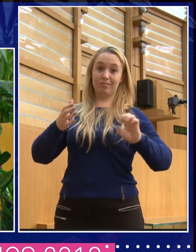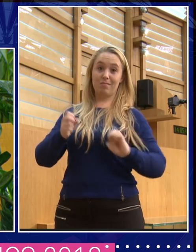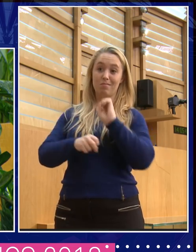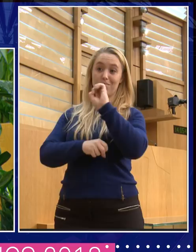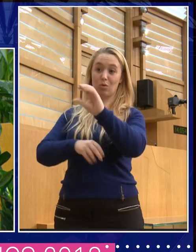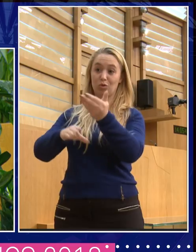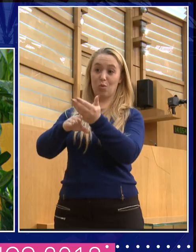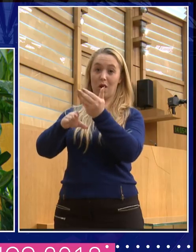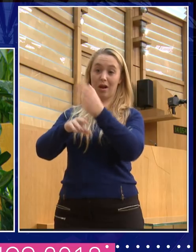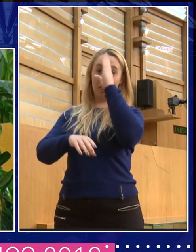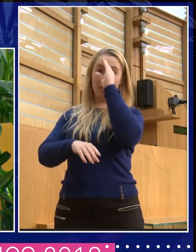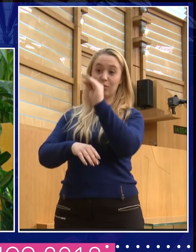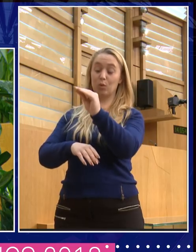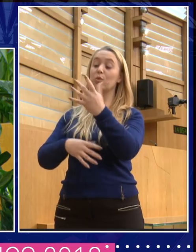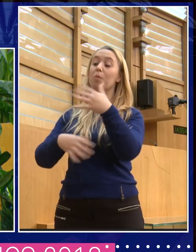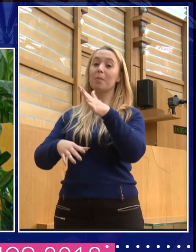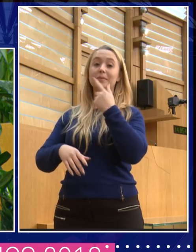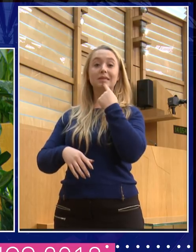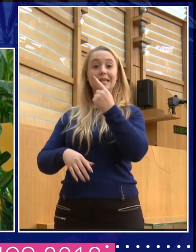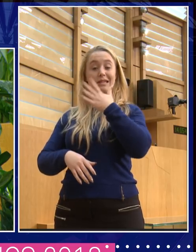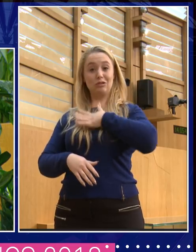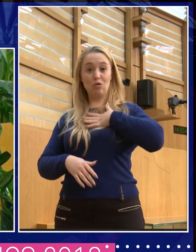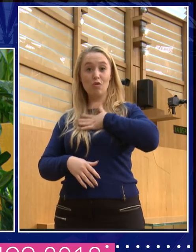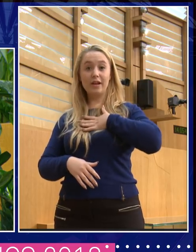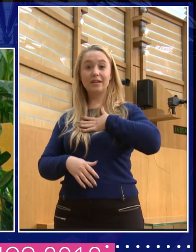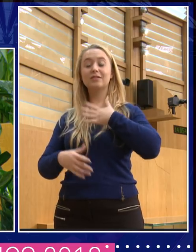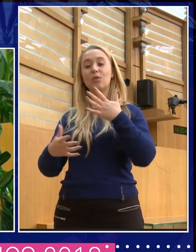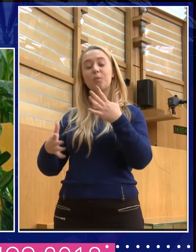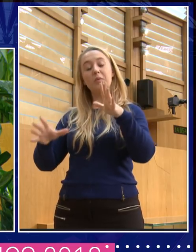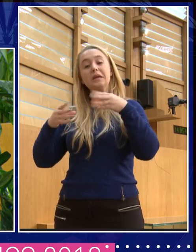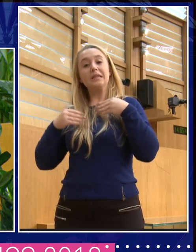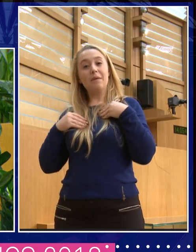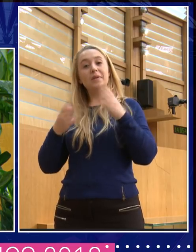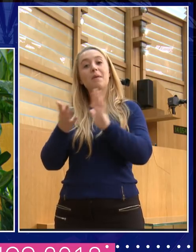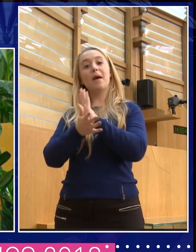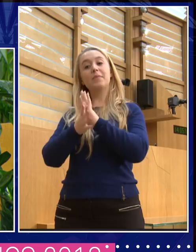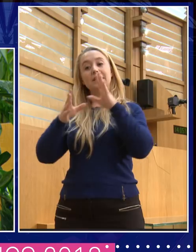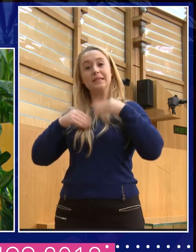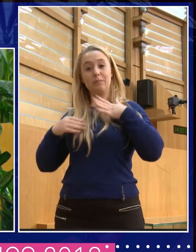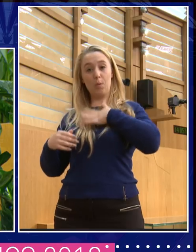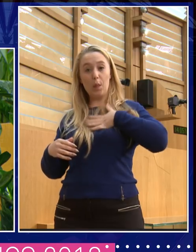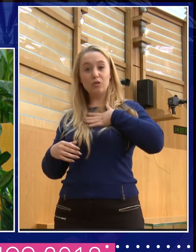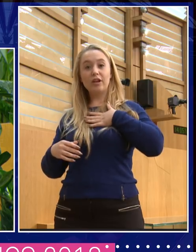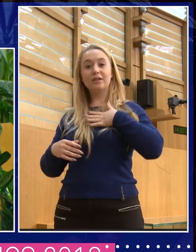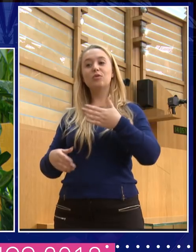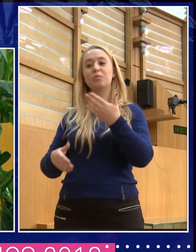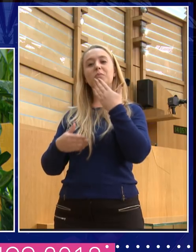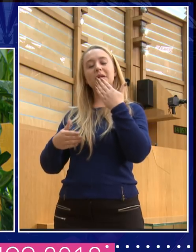over, move on. It's the only person who can say that is me. So on that occasion, I, I did write,